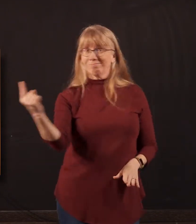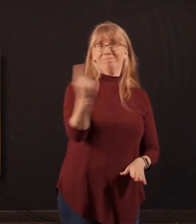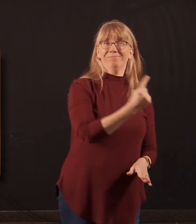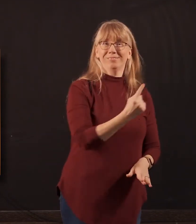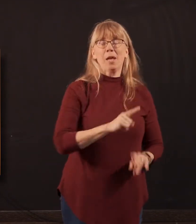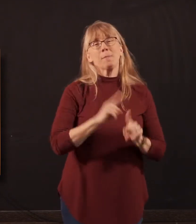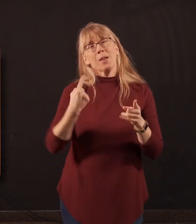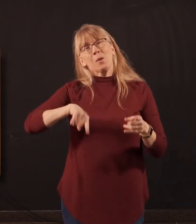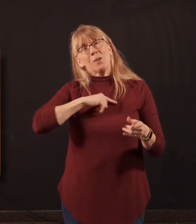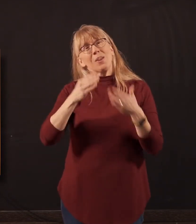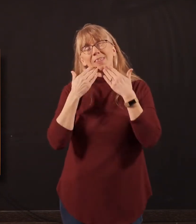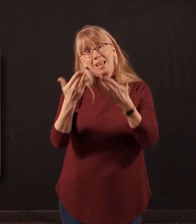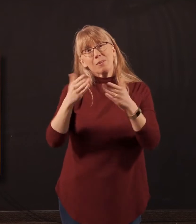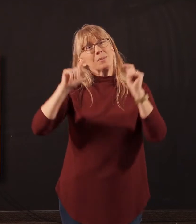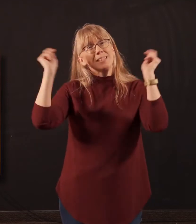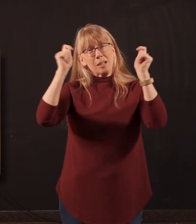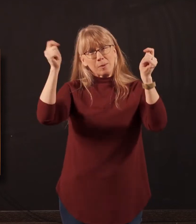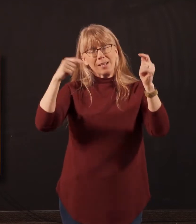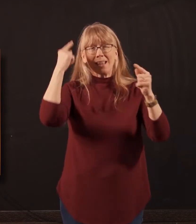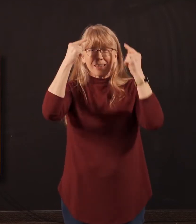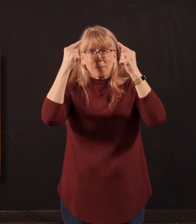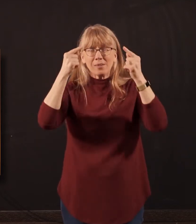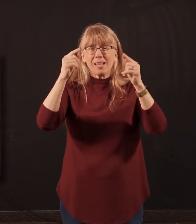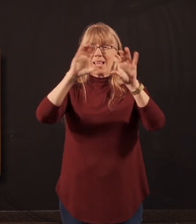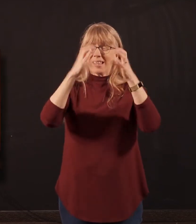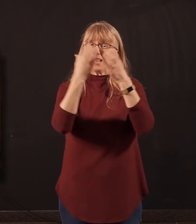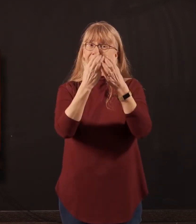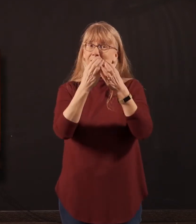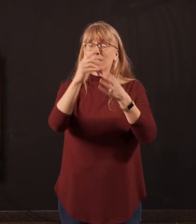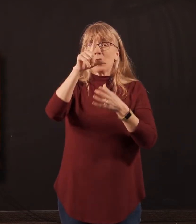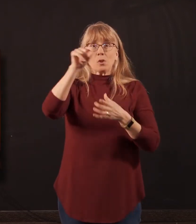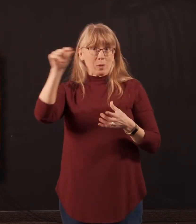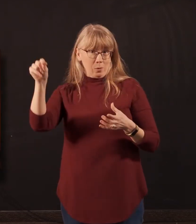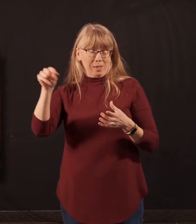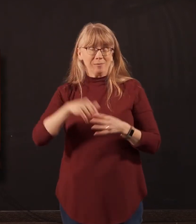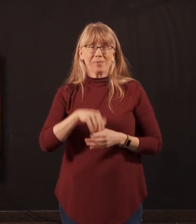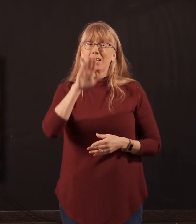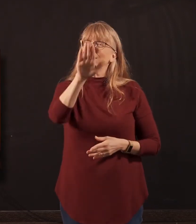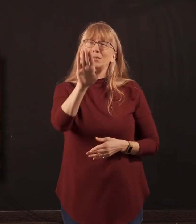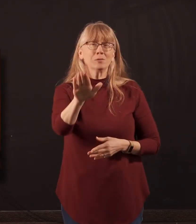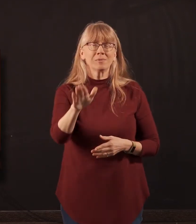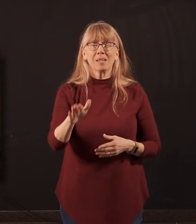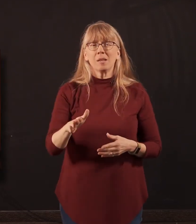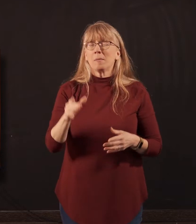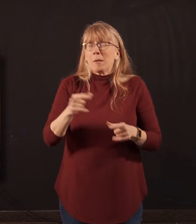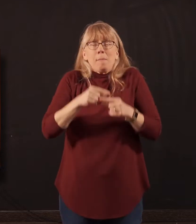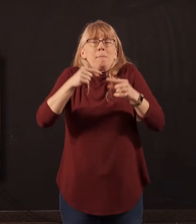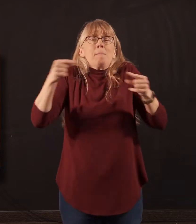we are thankful as we celebrate and think about our class of 2020. You you guys have been such a huge part of our